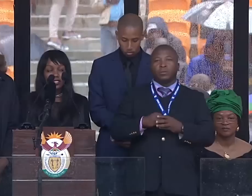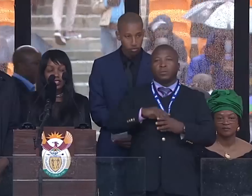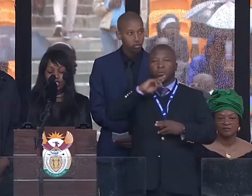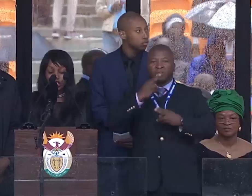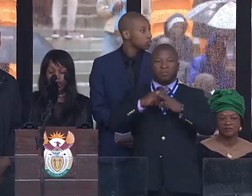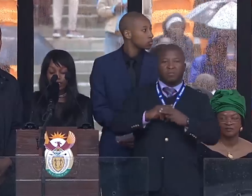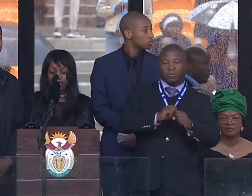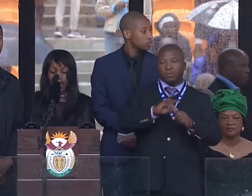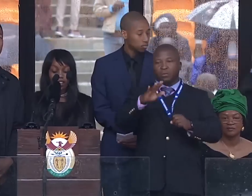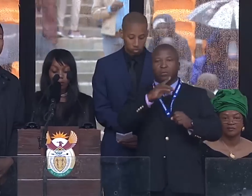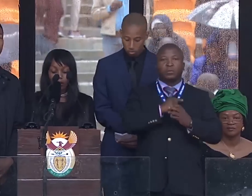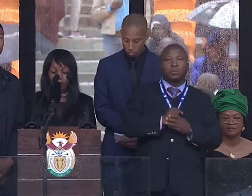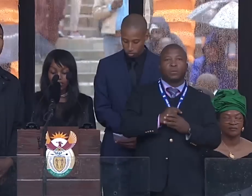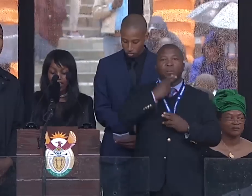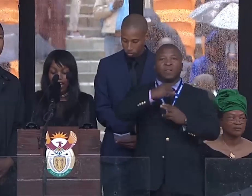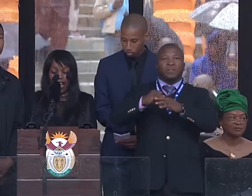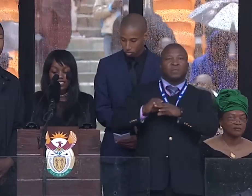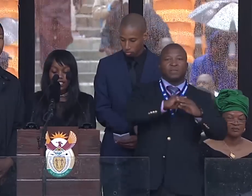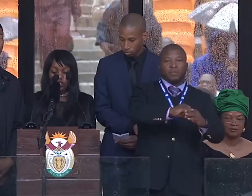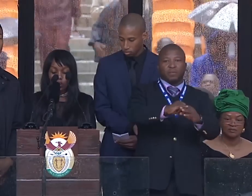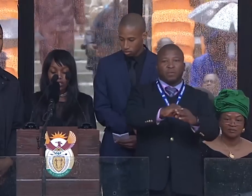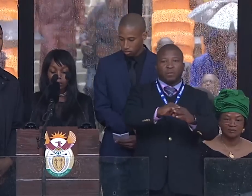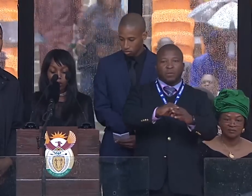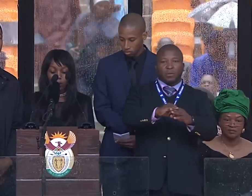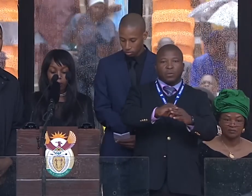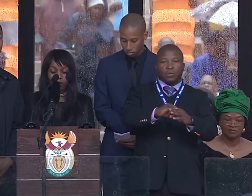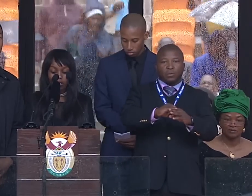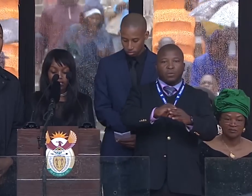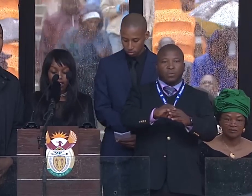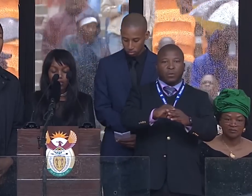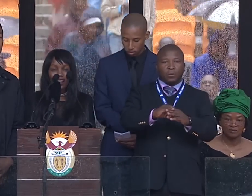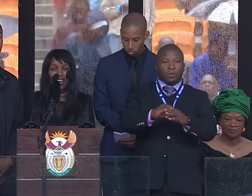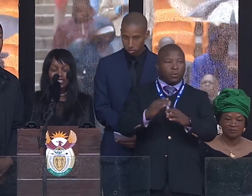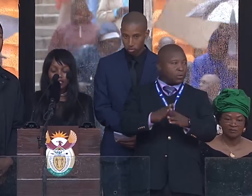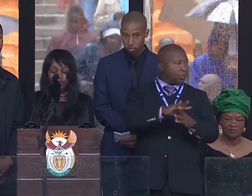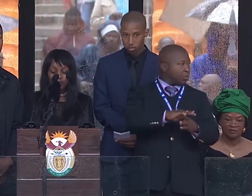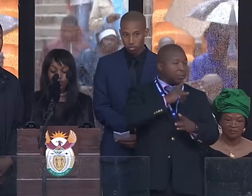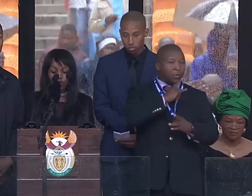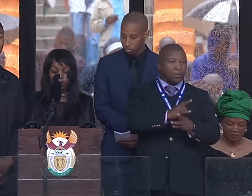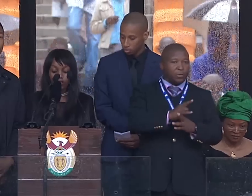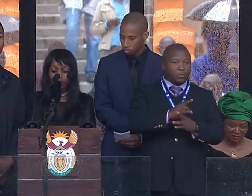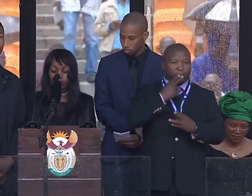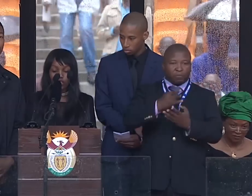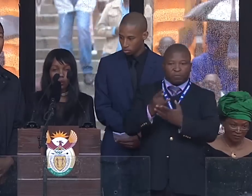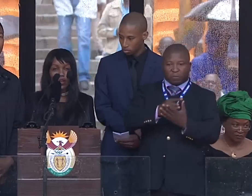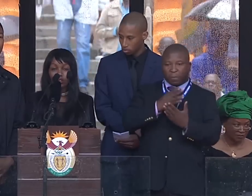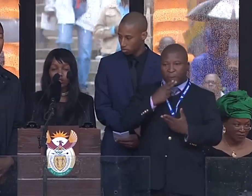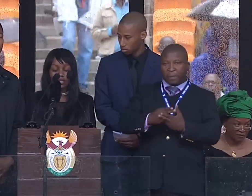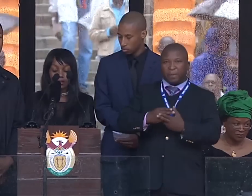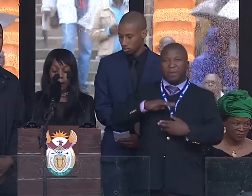thank you or Mandela. Newspaper reports claim he said he started hearing voices and hallucinating on stage, leading to